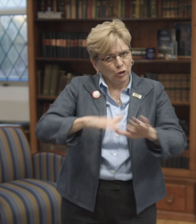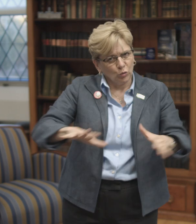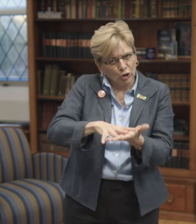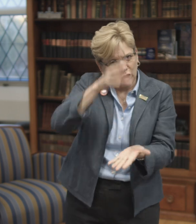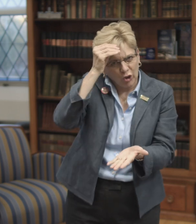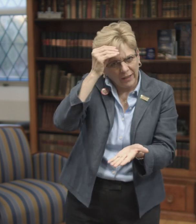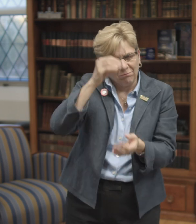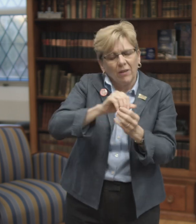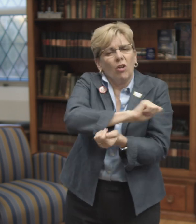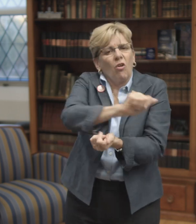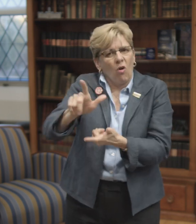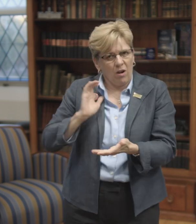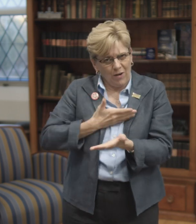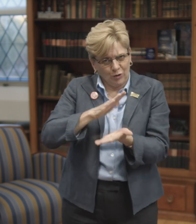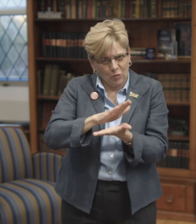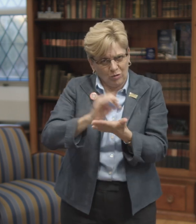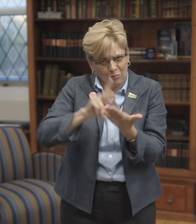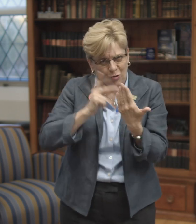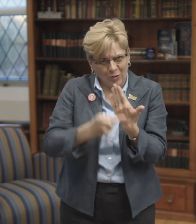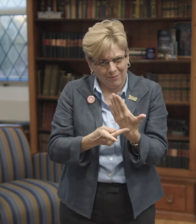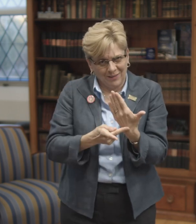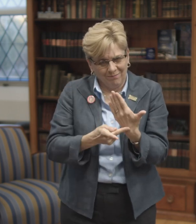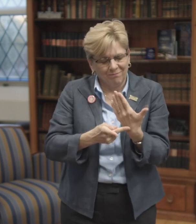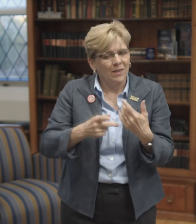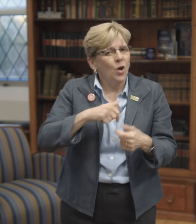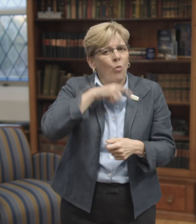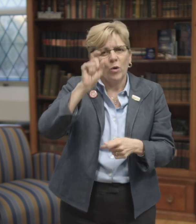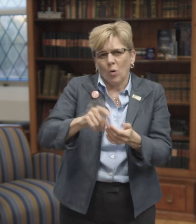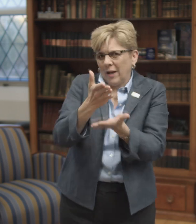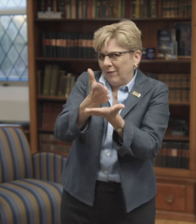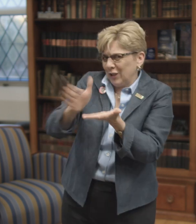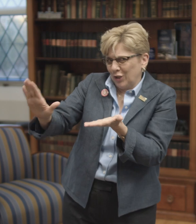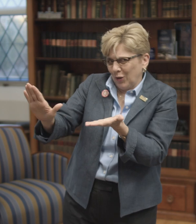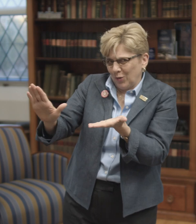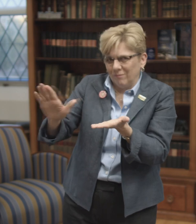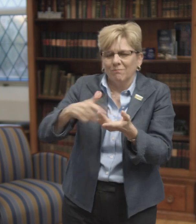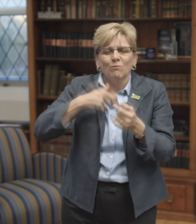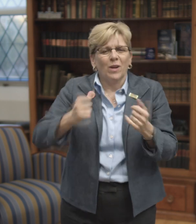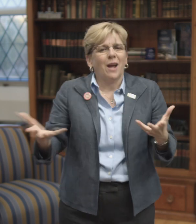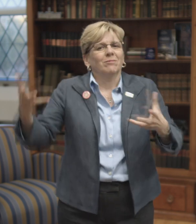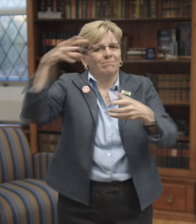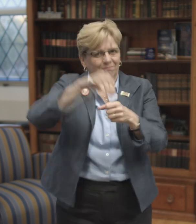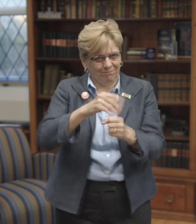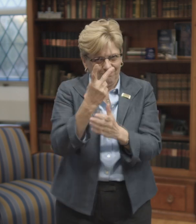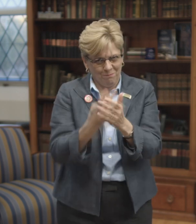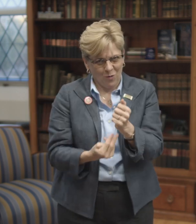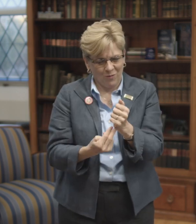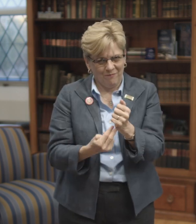and a sign language, in our child's learning experience in all of our schools and programs. We don't have to exclude, but rather